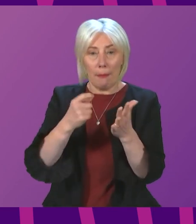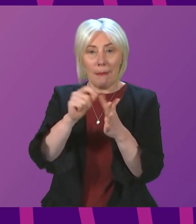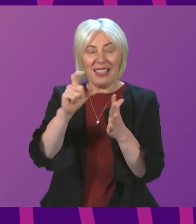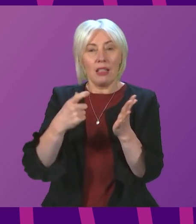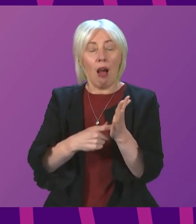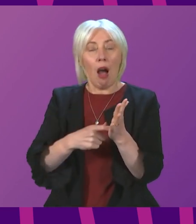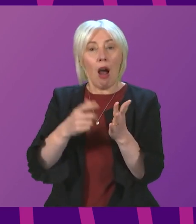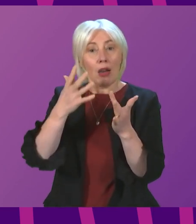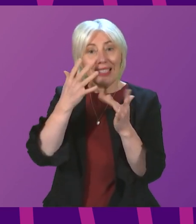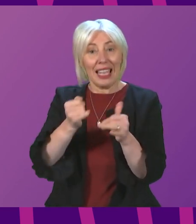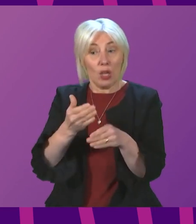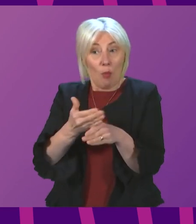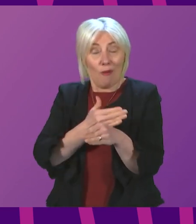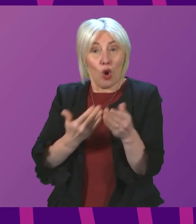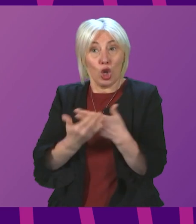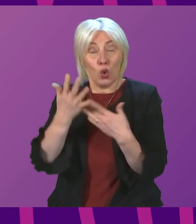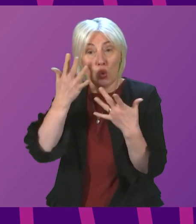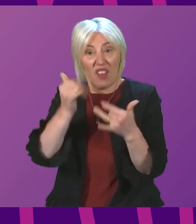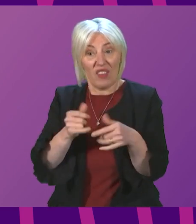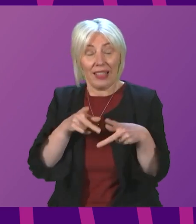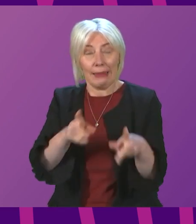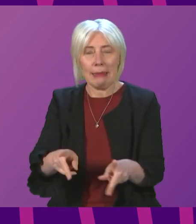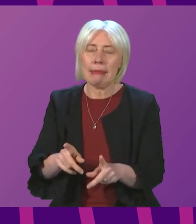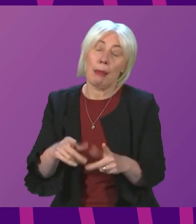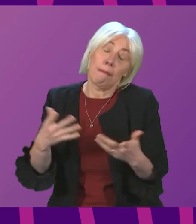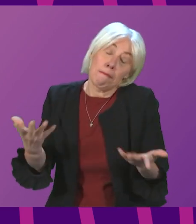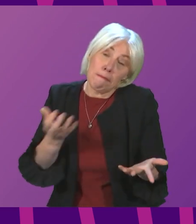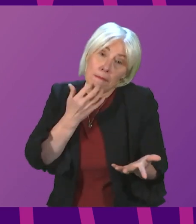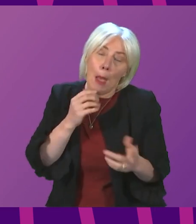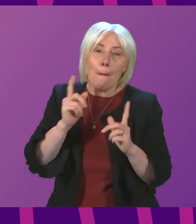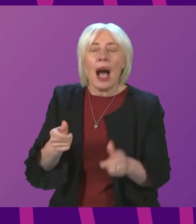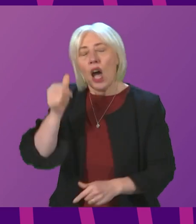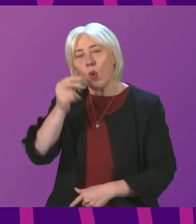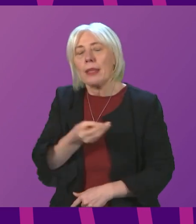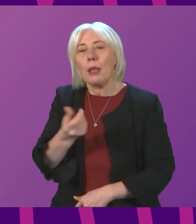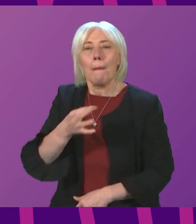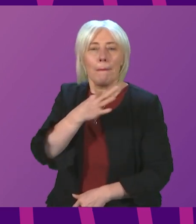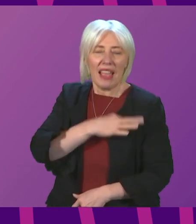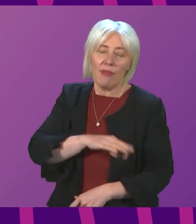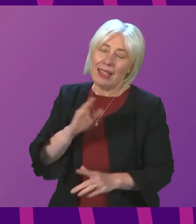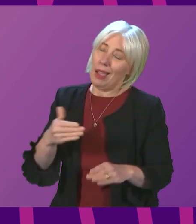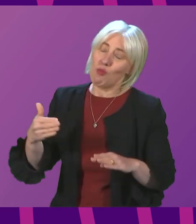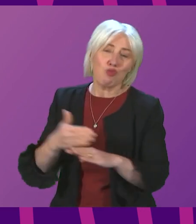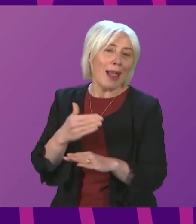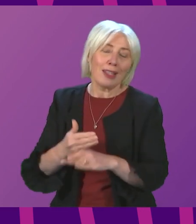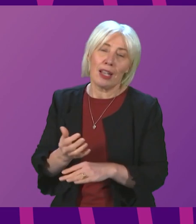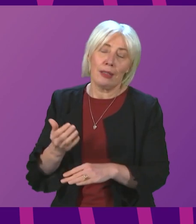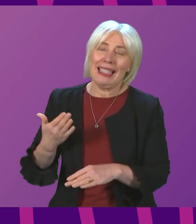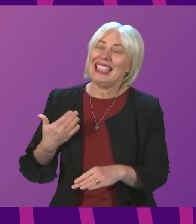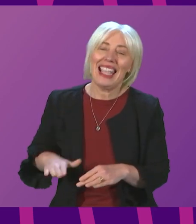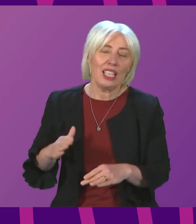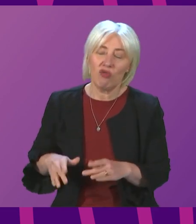surveillance system in place. But on the other hand, we do recognise both the benefits and also, to some extent, the practical necessity of having